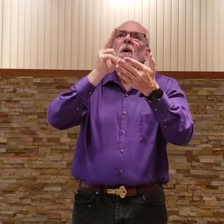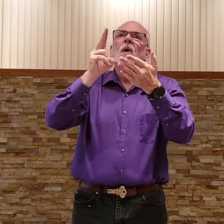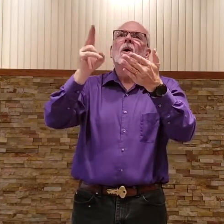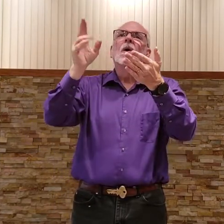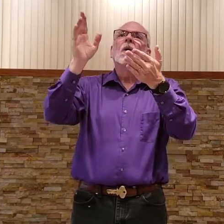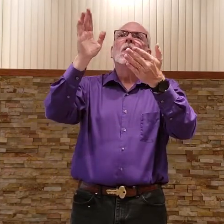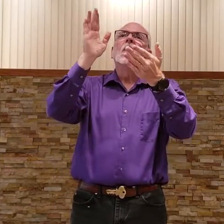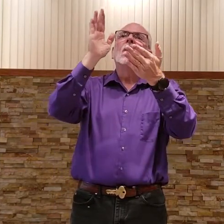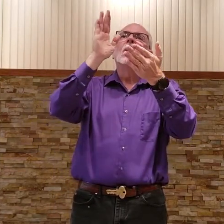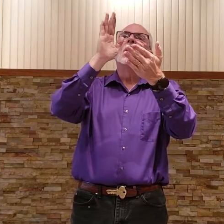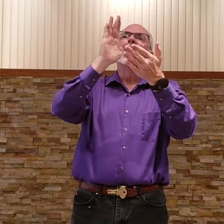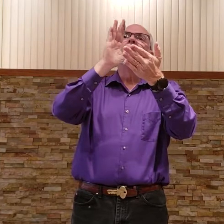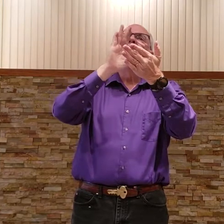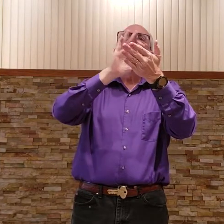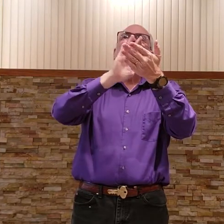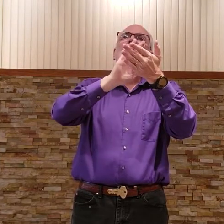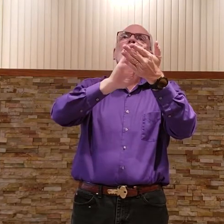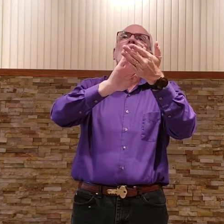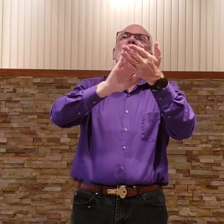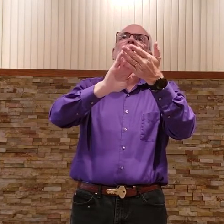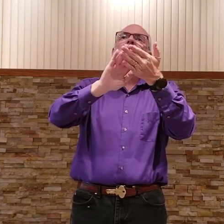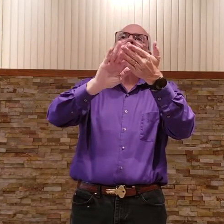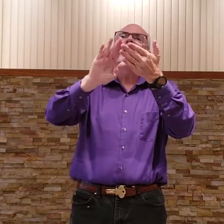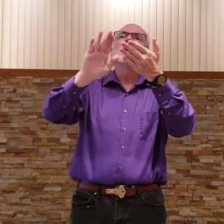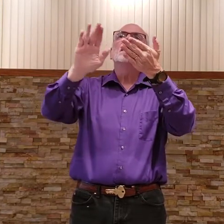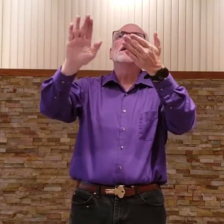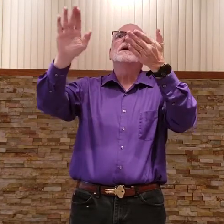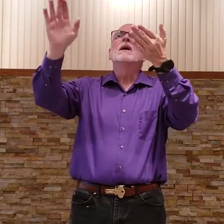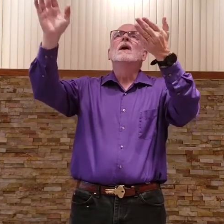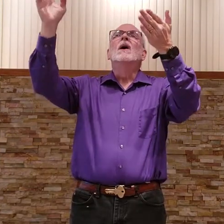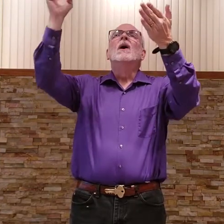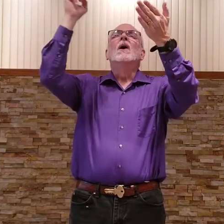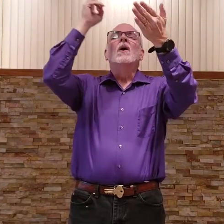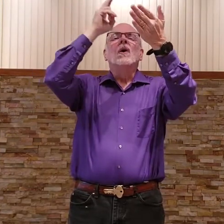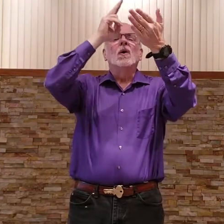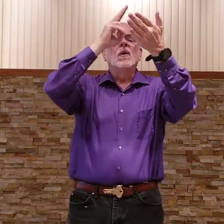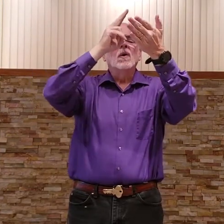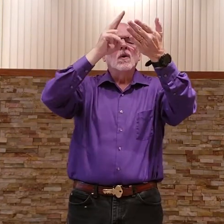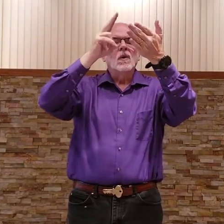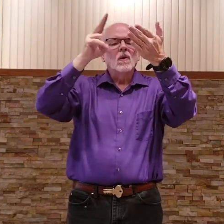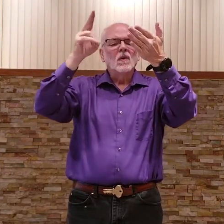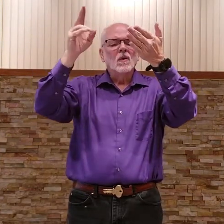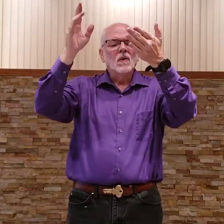Holy, Holy, Holy